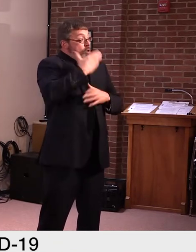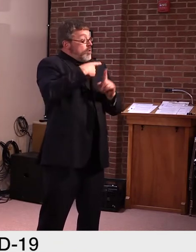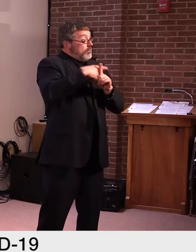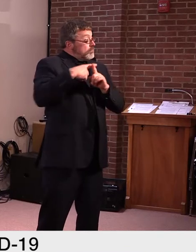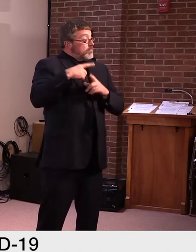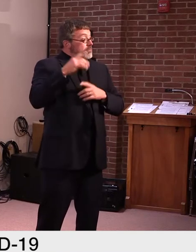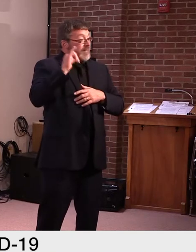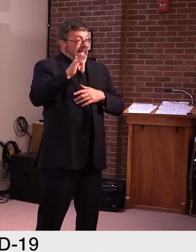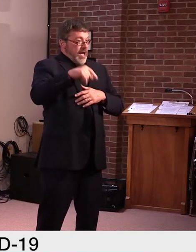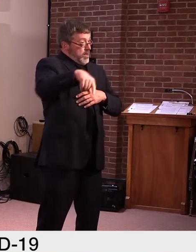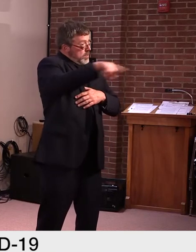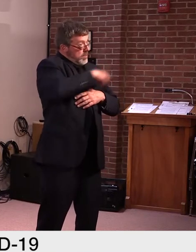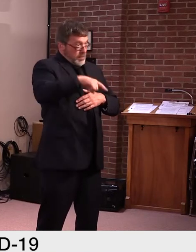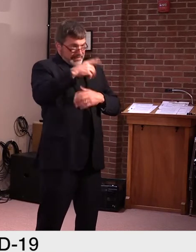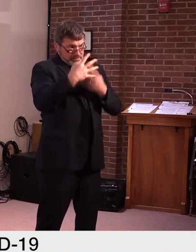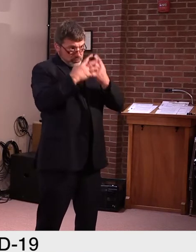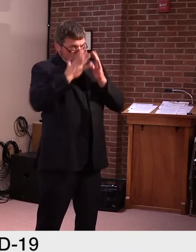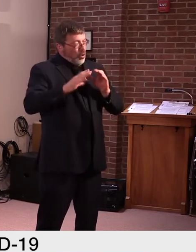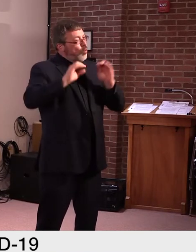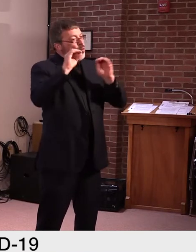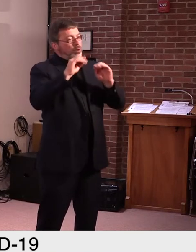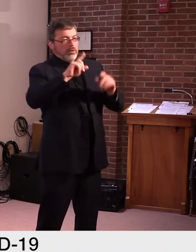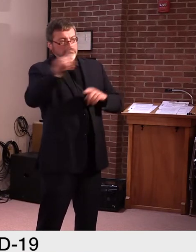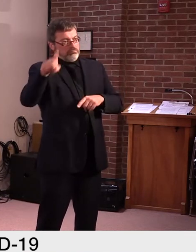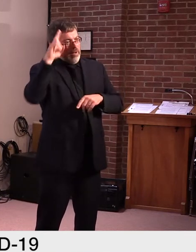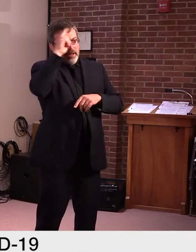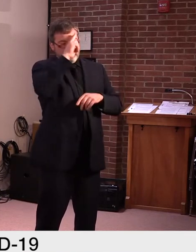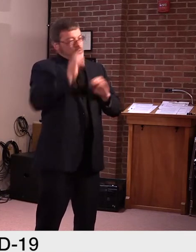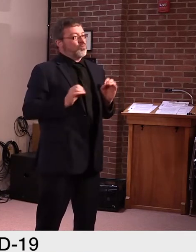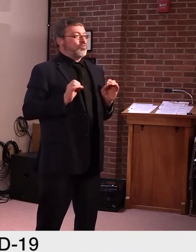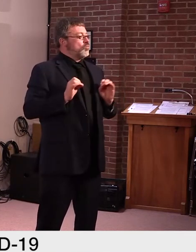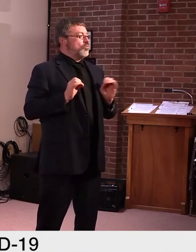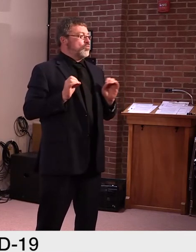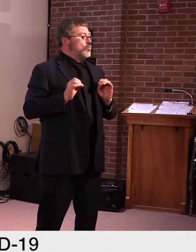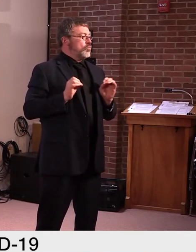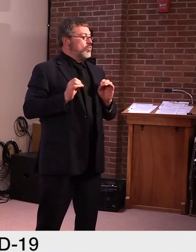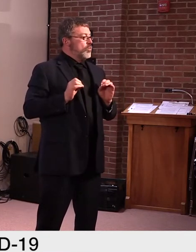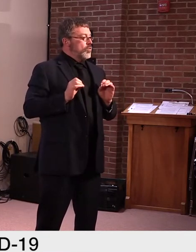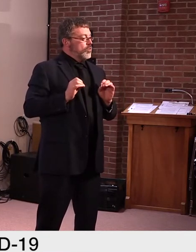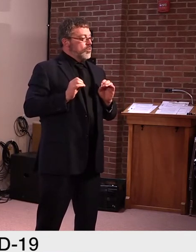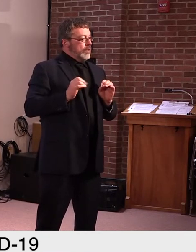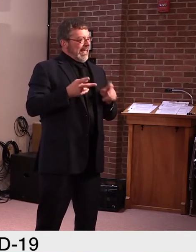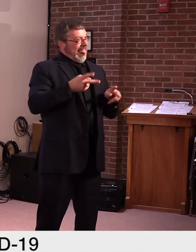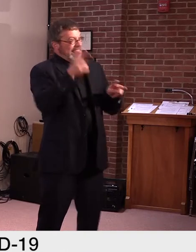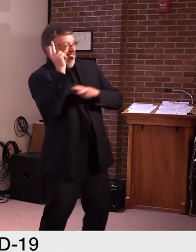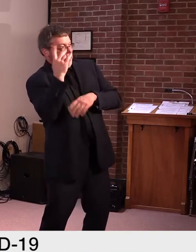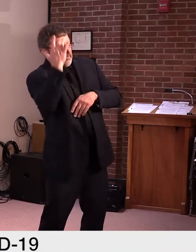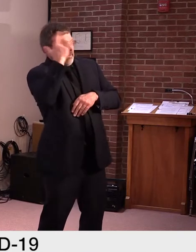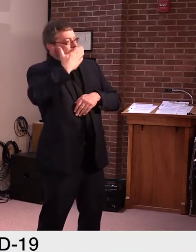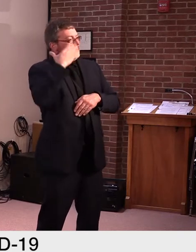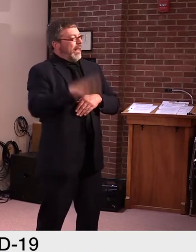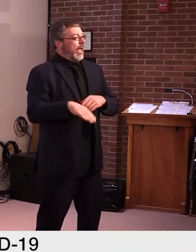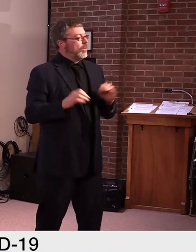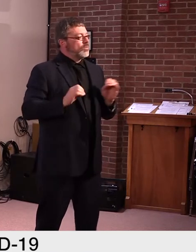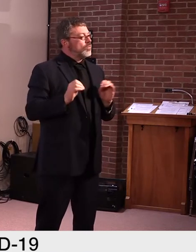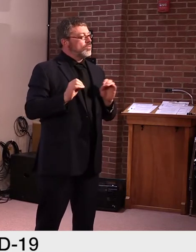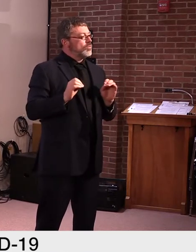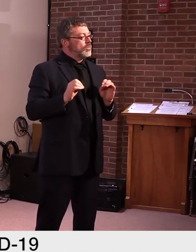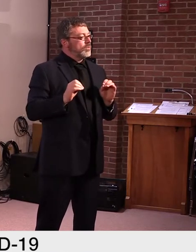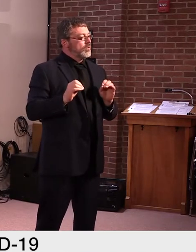uh, and we, uh, don't have anybody, I believe, in the infirmary as, as I speak.